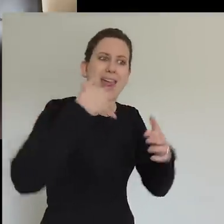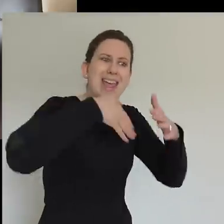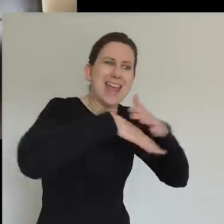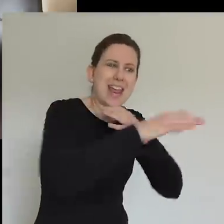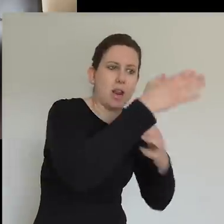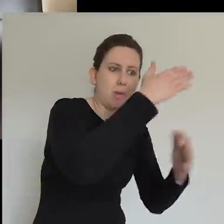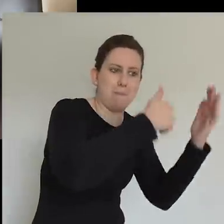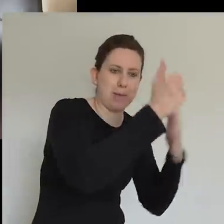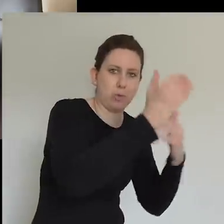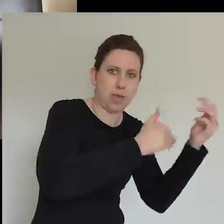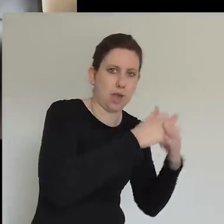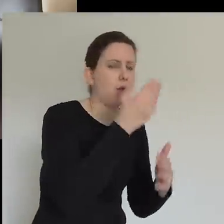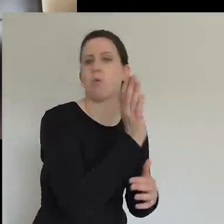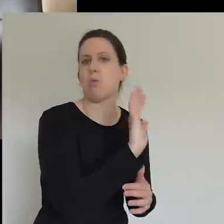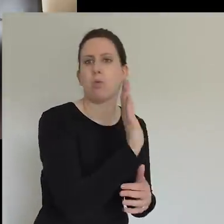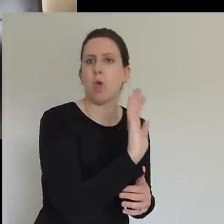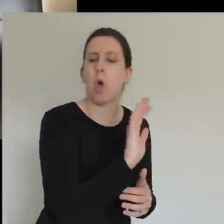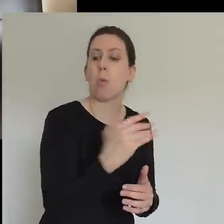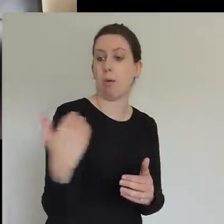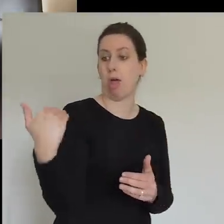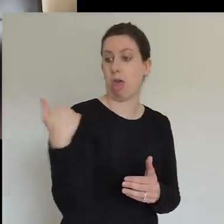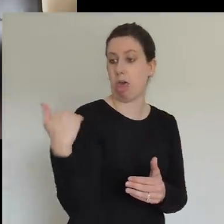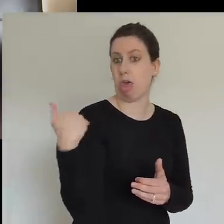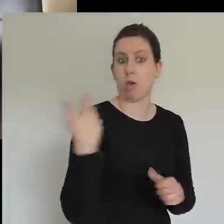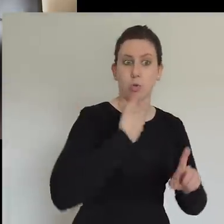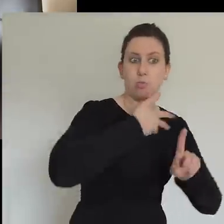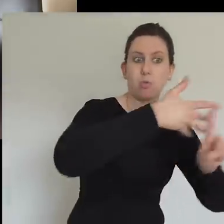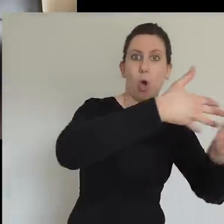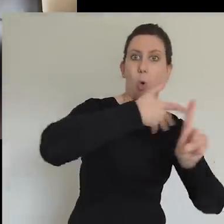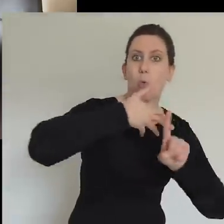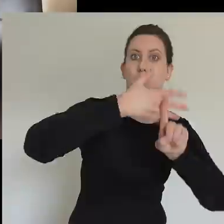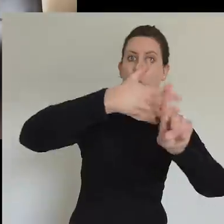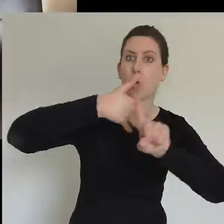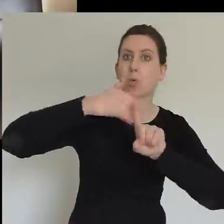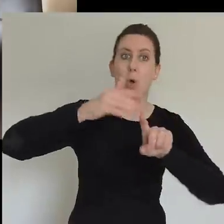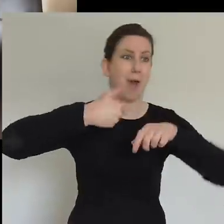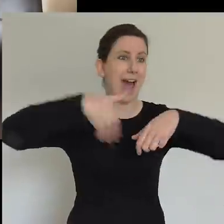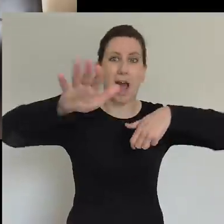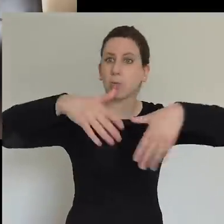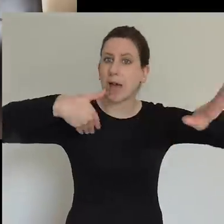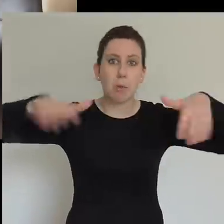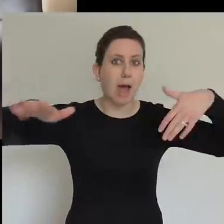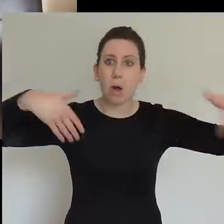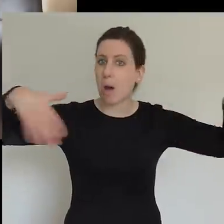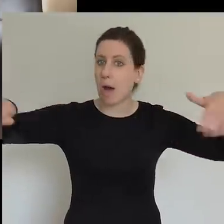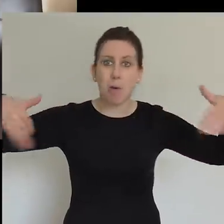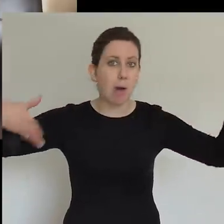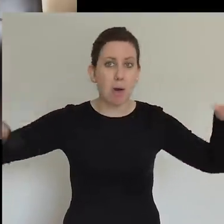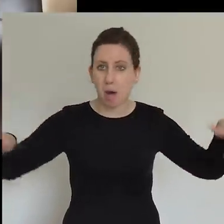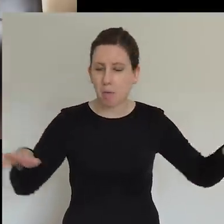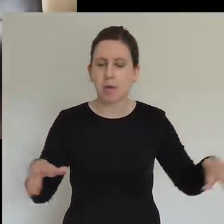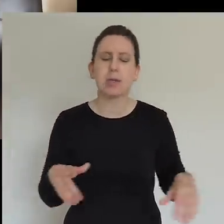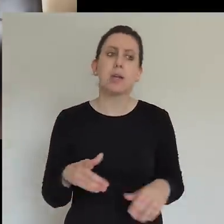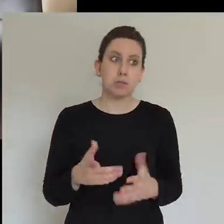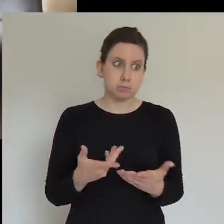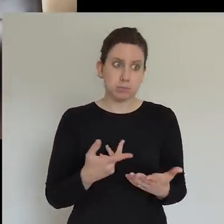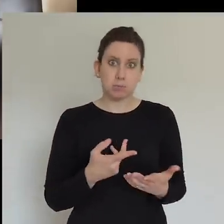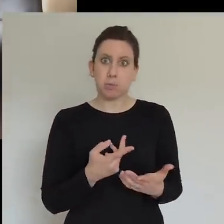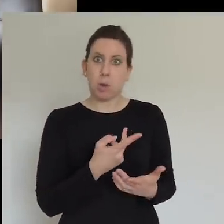And we are right there in that space now. And we just pray that the Spirit would come, and just enable us to